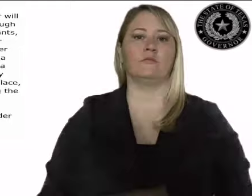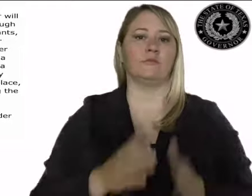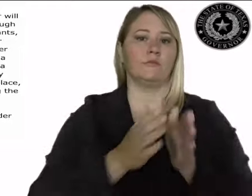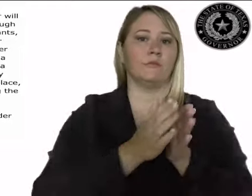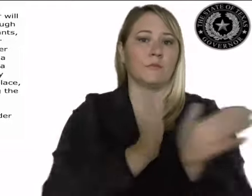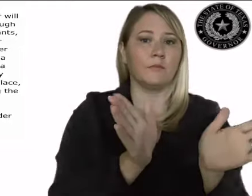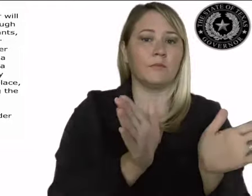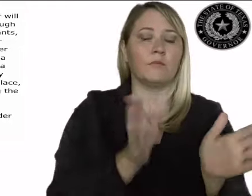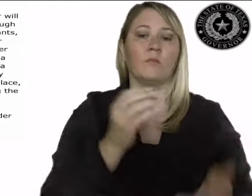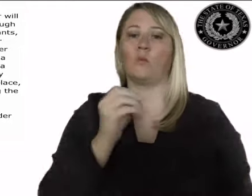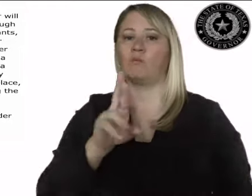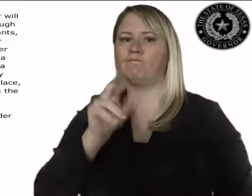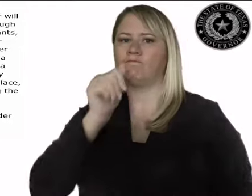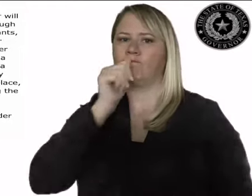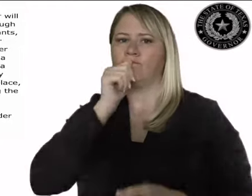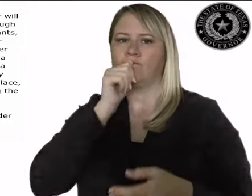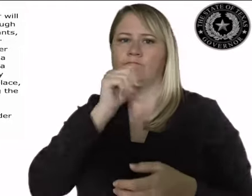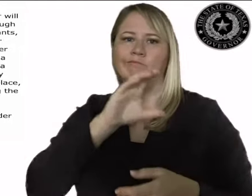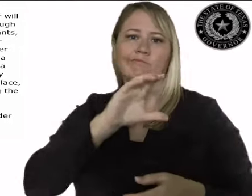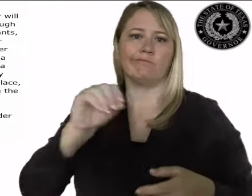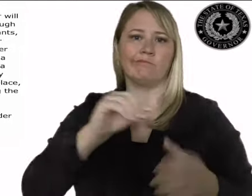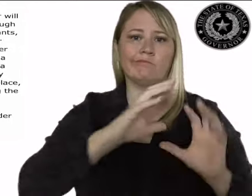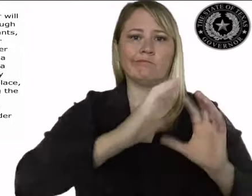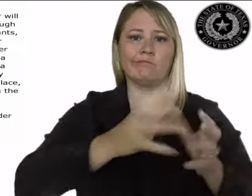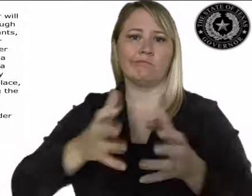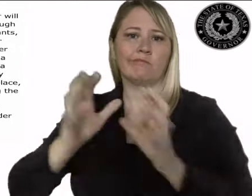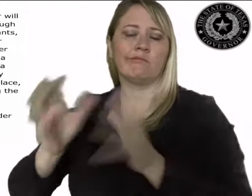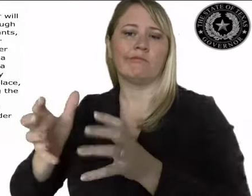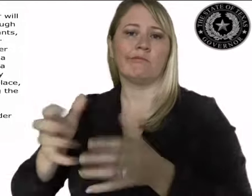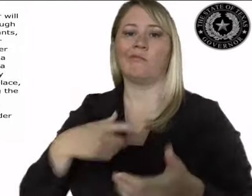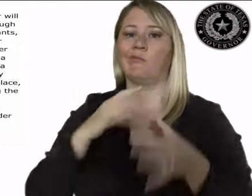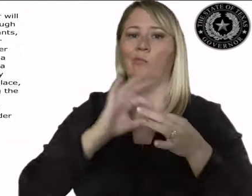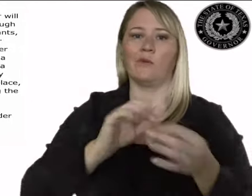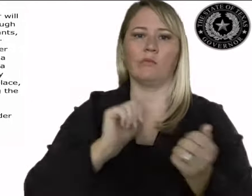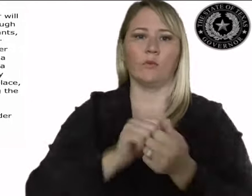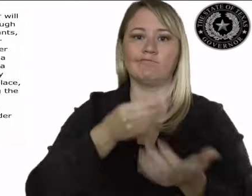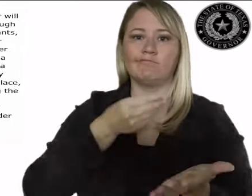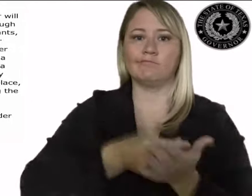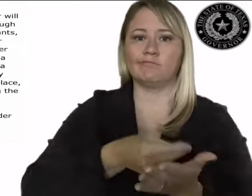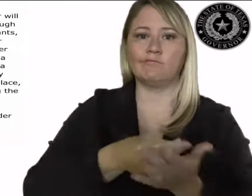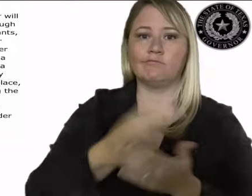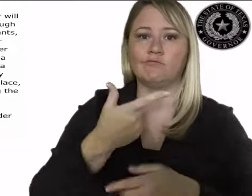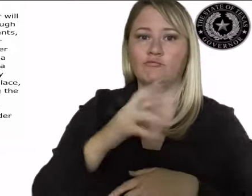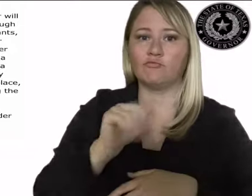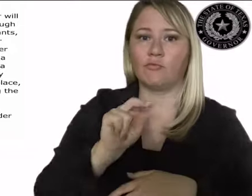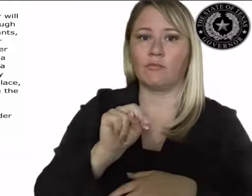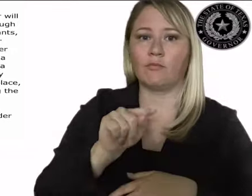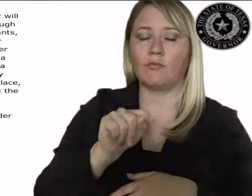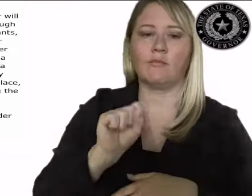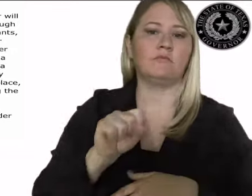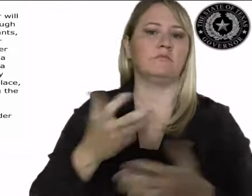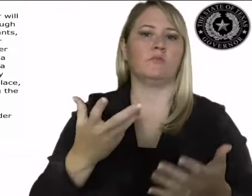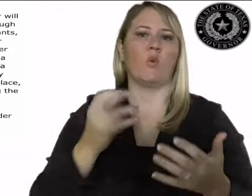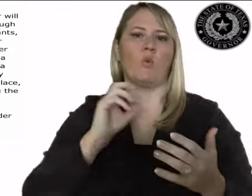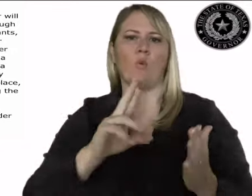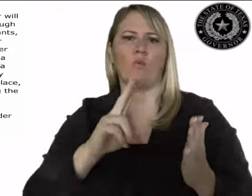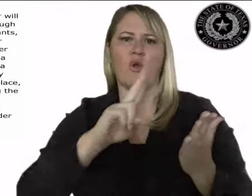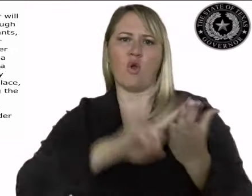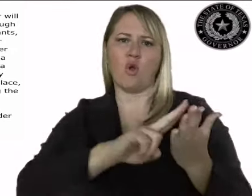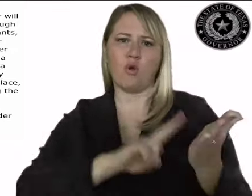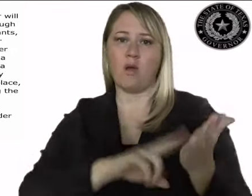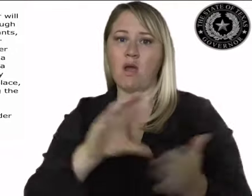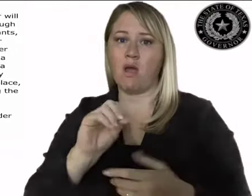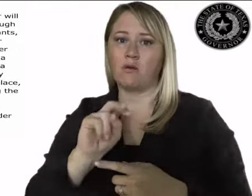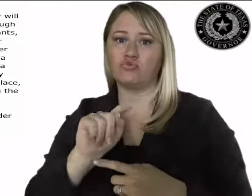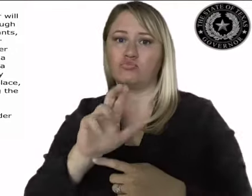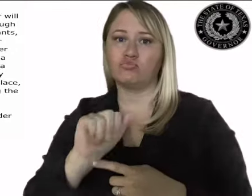4. public or private entity that is receiving or will receive public funds through any means, including grants, contracts, loans,